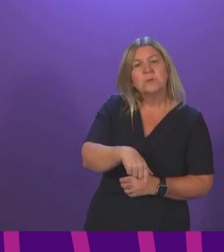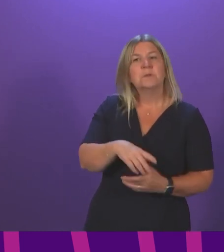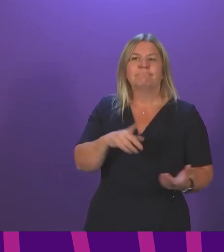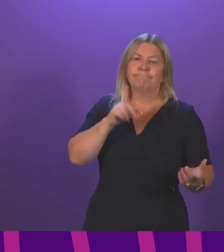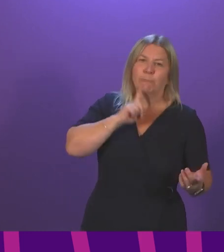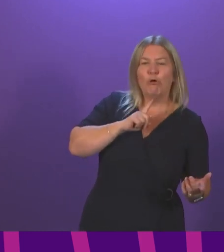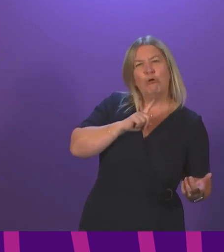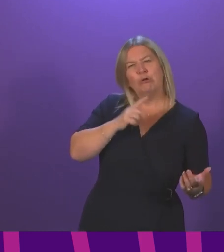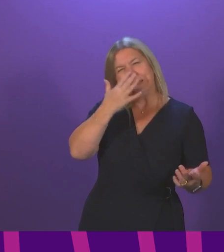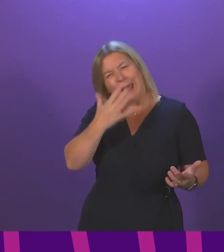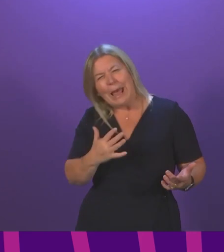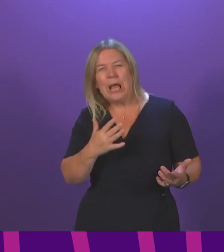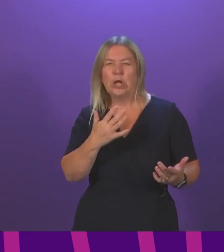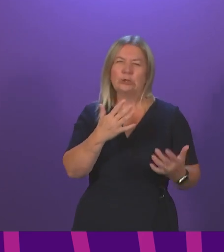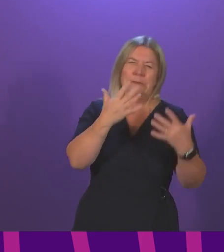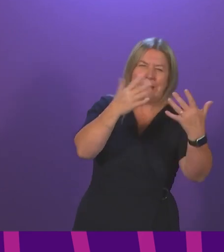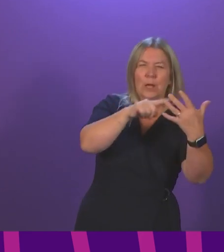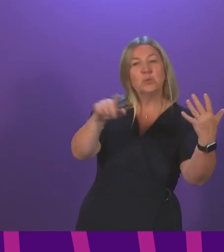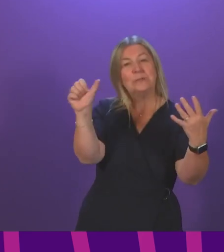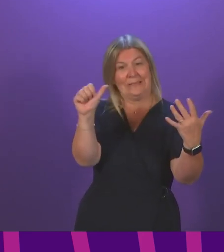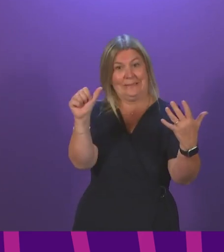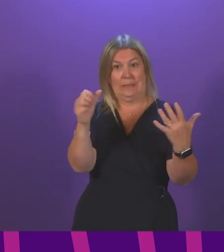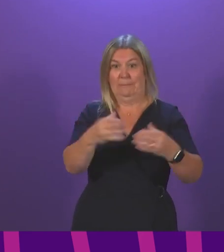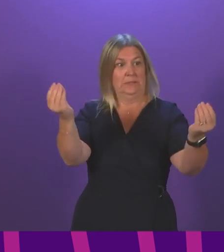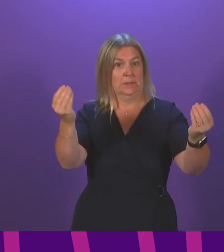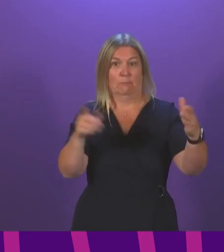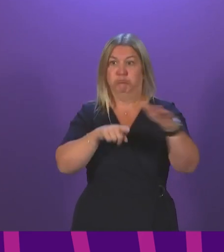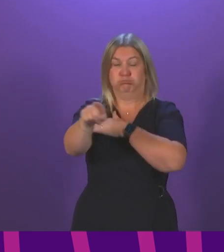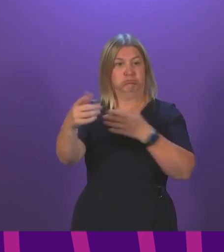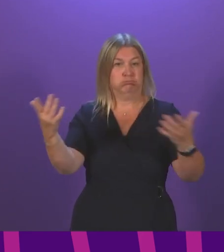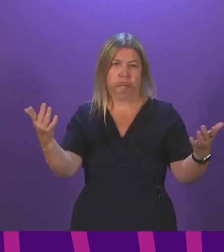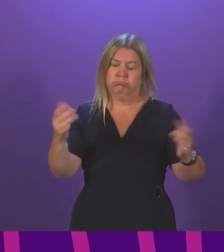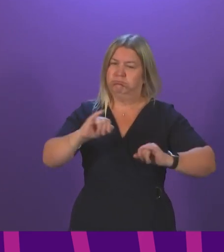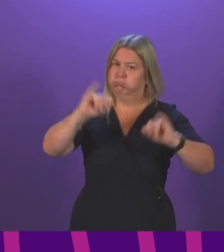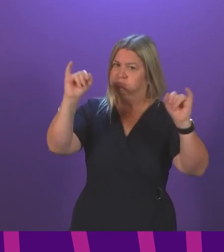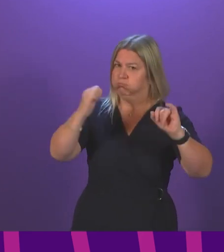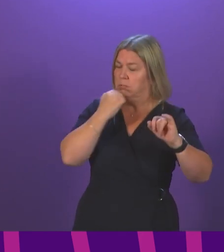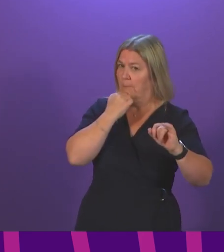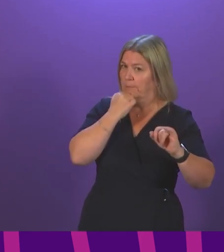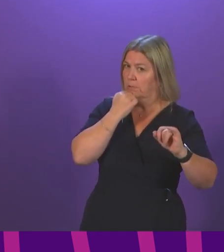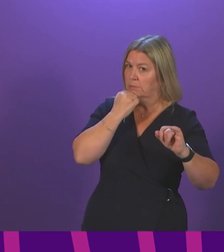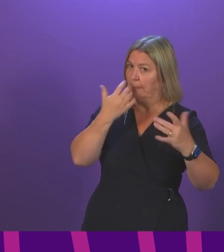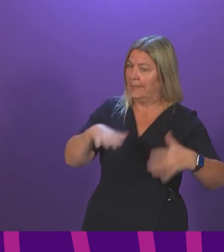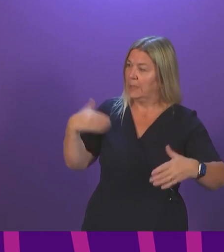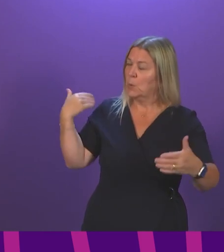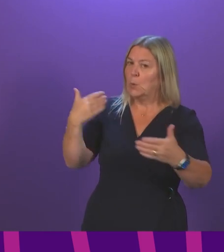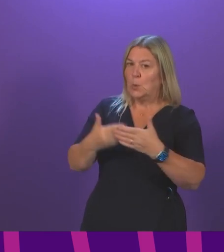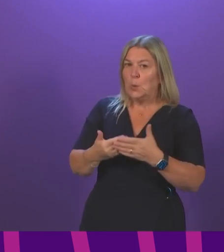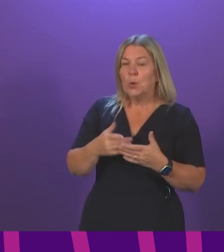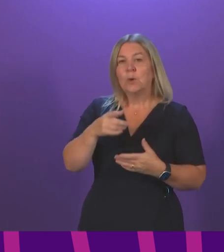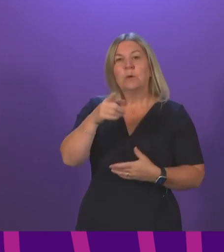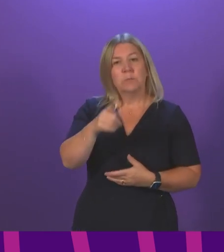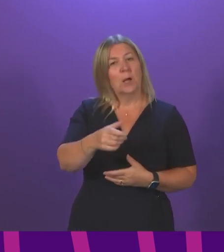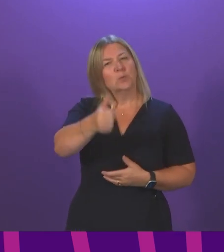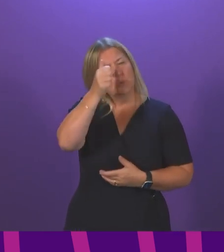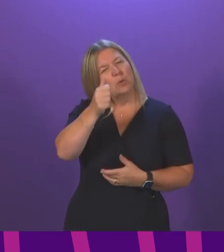between the ages of 10 and 16 being reported missing. I think we all agree these are horrific statistics for everyone concerned. But we also know that